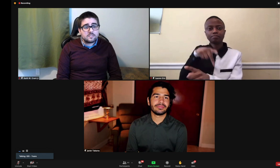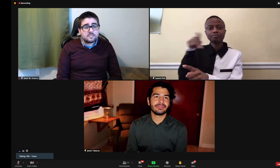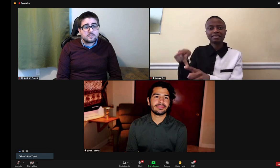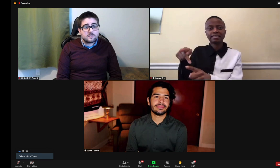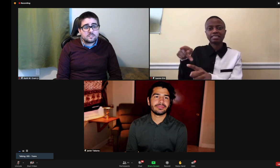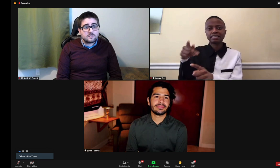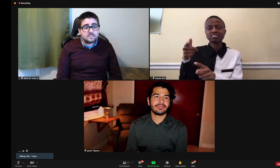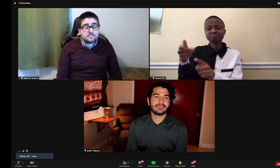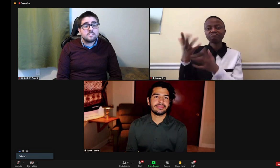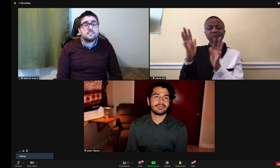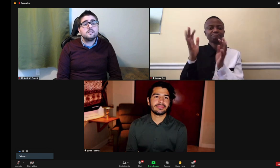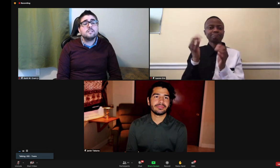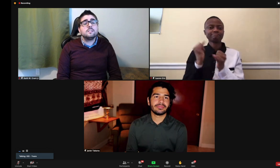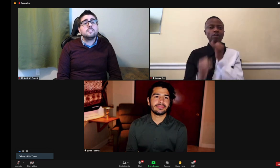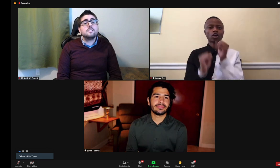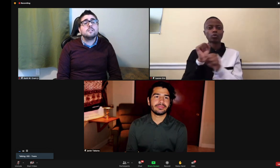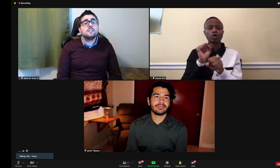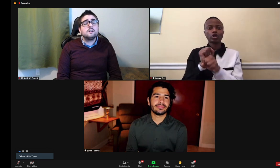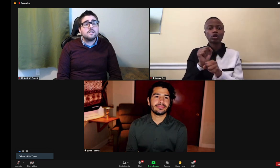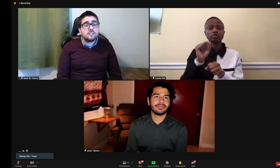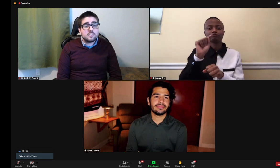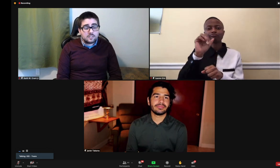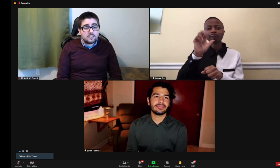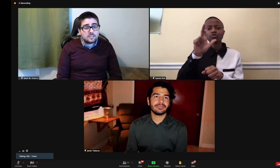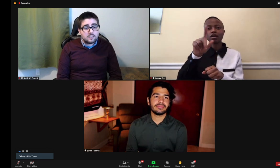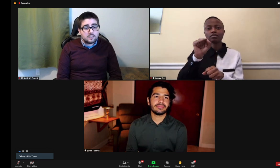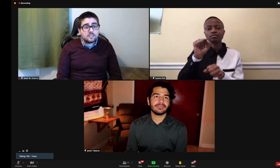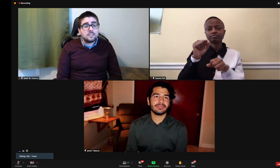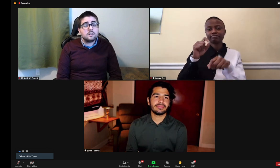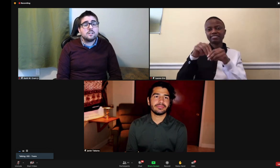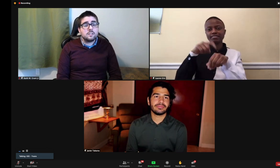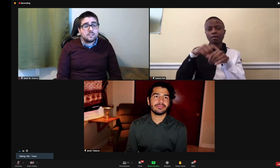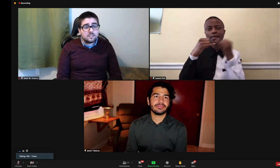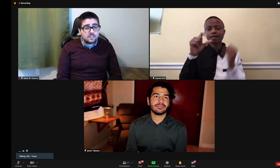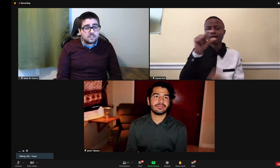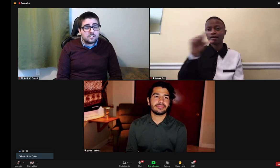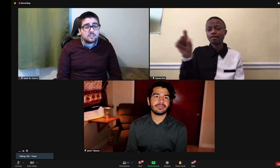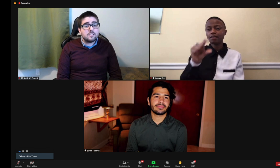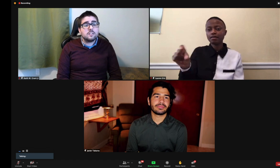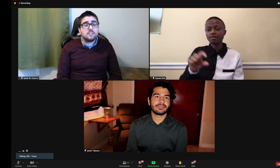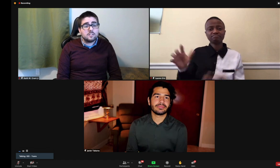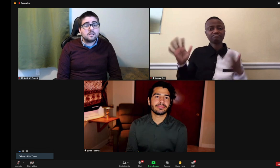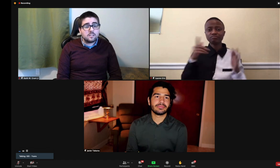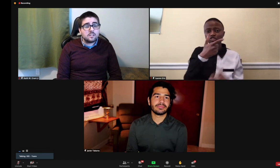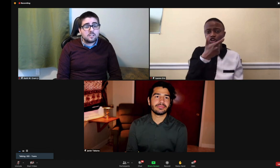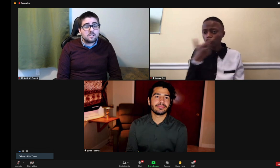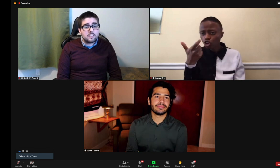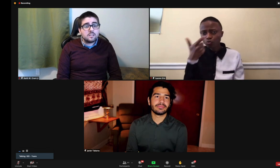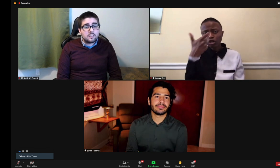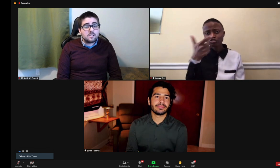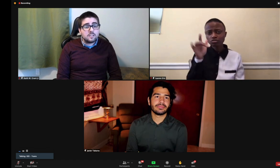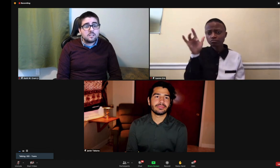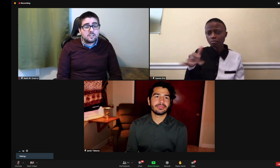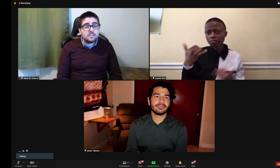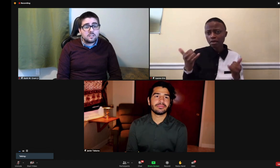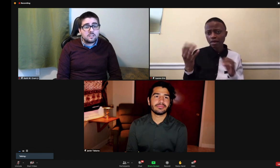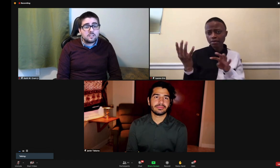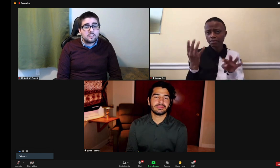And then you can put it into Premiere Pro. And then finally, put your tracks in the timeline and get a finished product. So in that